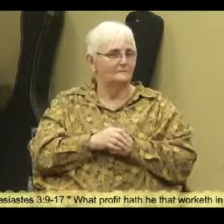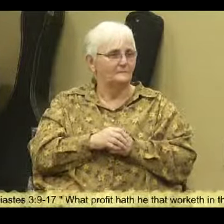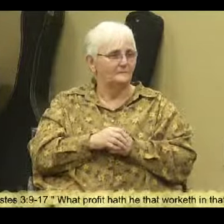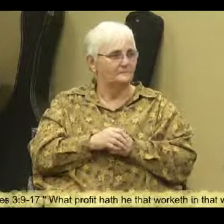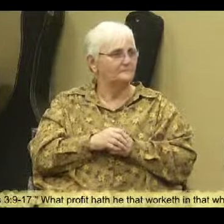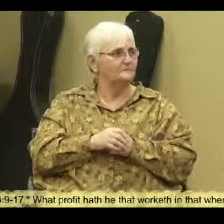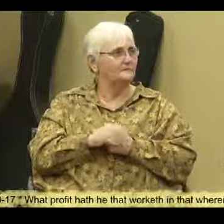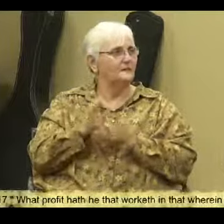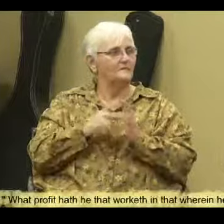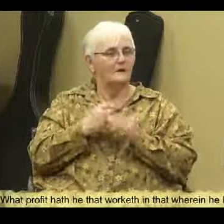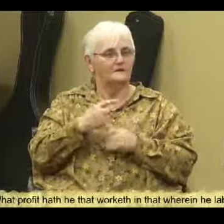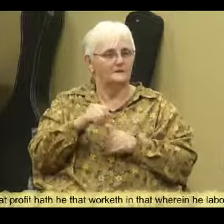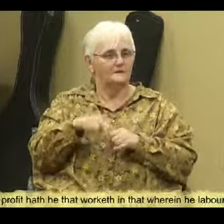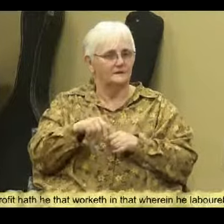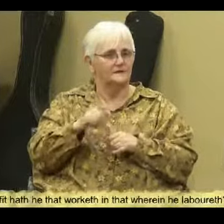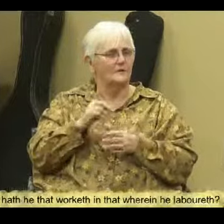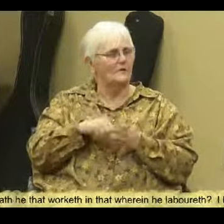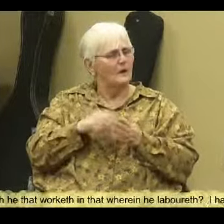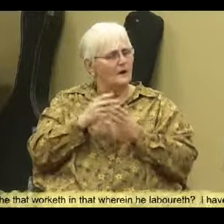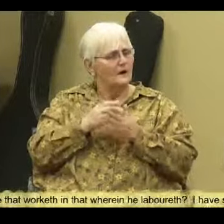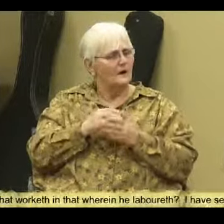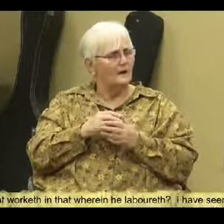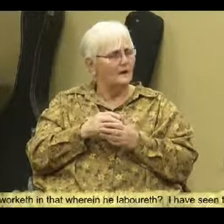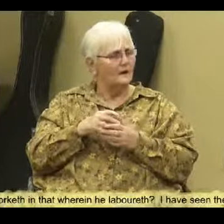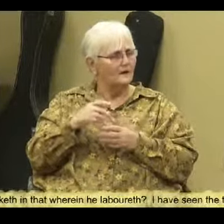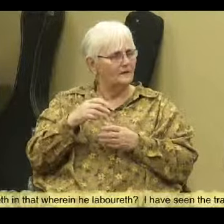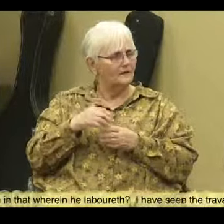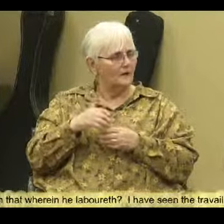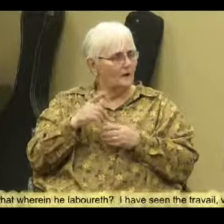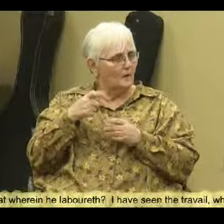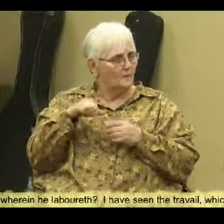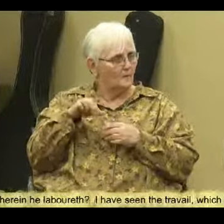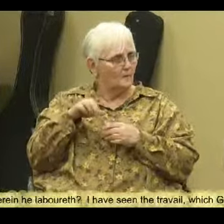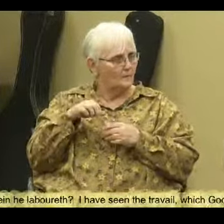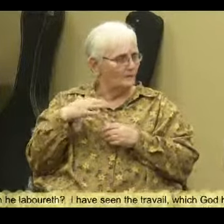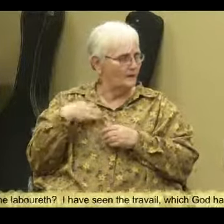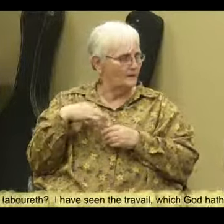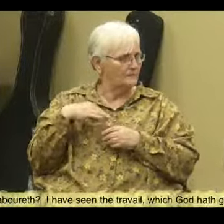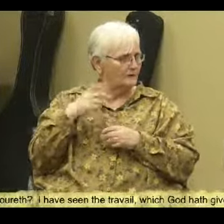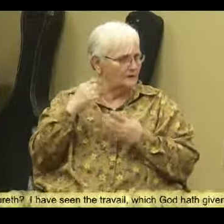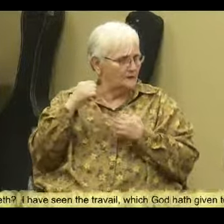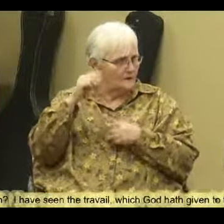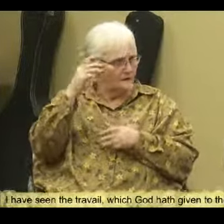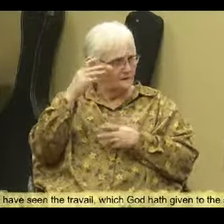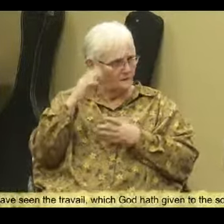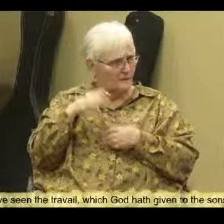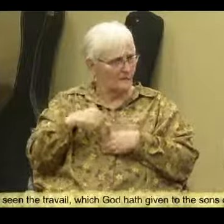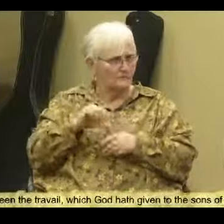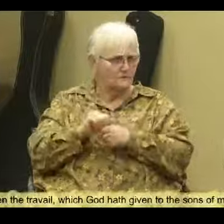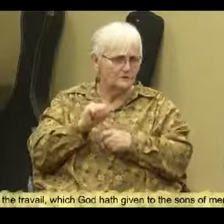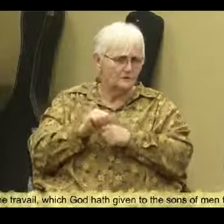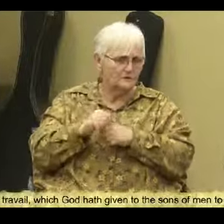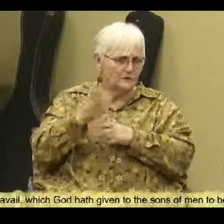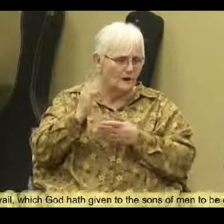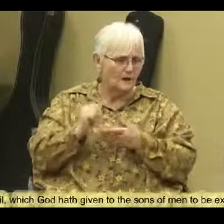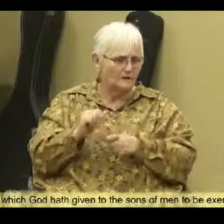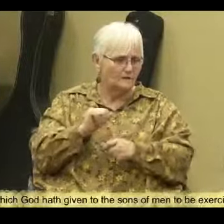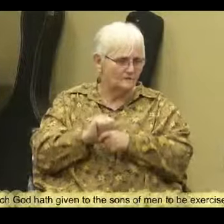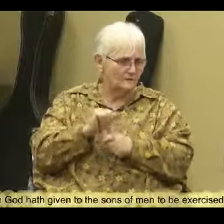The Bible says this, What profit has the worker from that in which he labors? I have seen the God-given task with which the